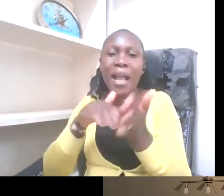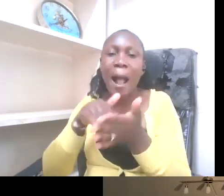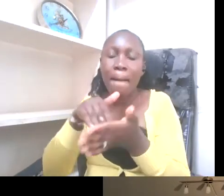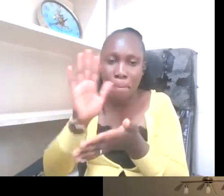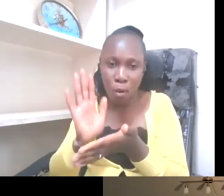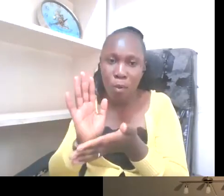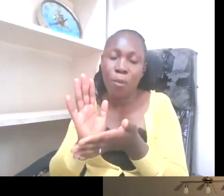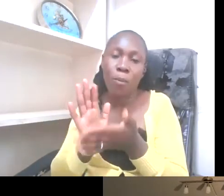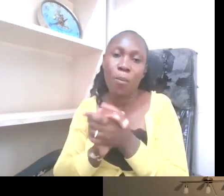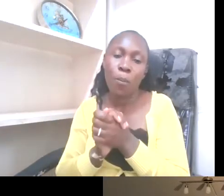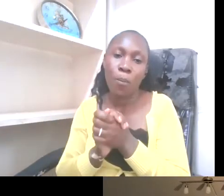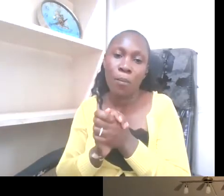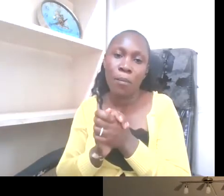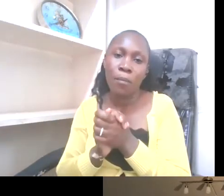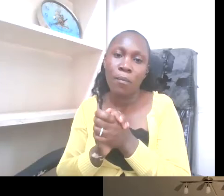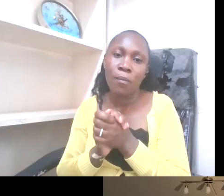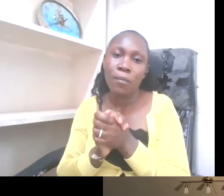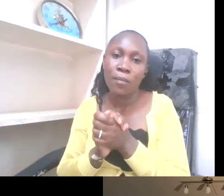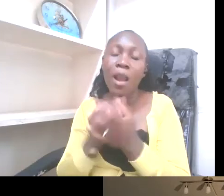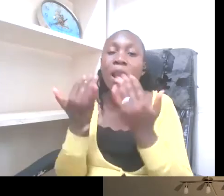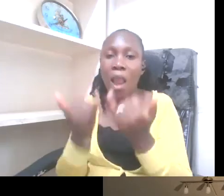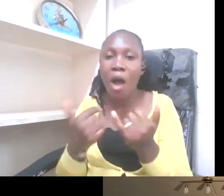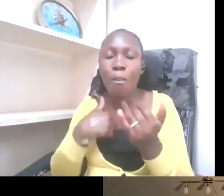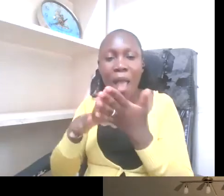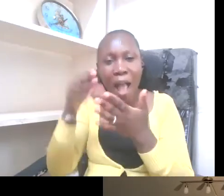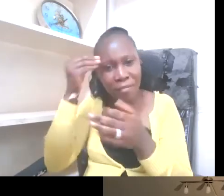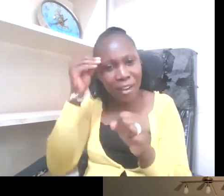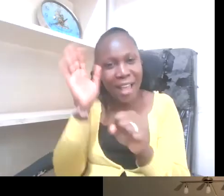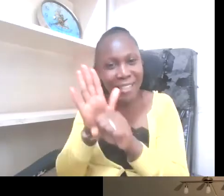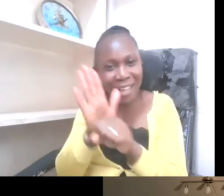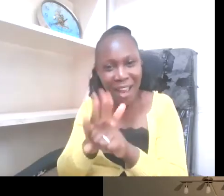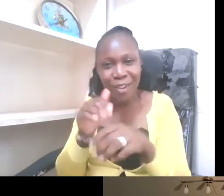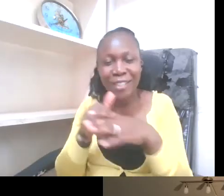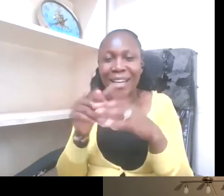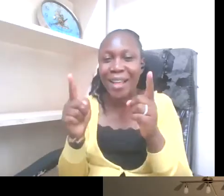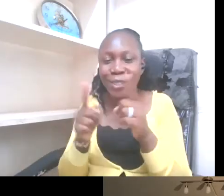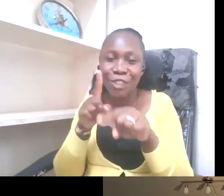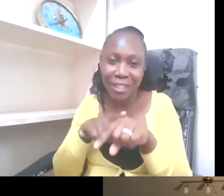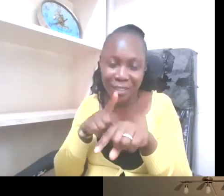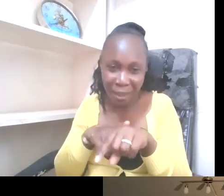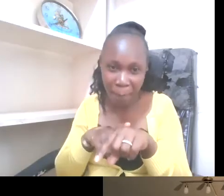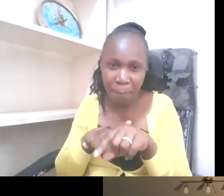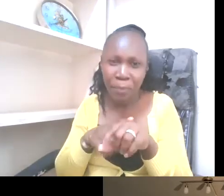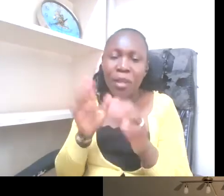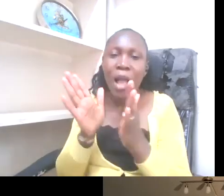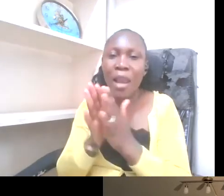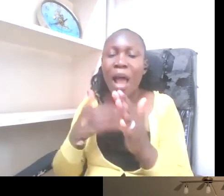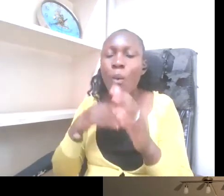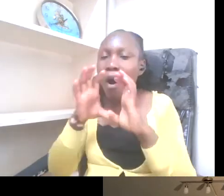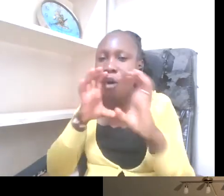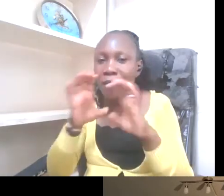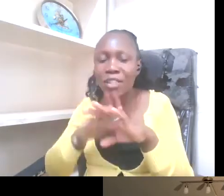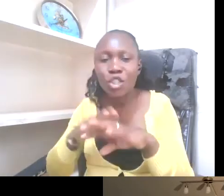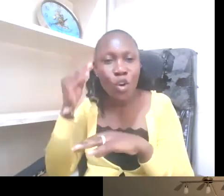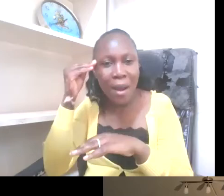I've, I've learned a lot in this episode again from you after our conversations about mental health and academia in general,